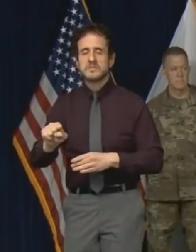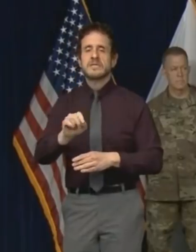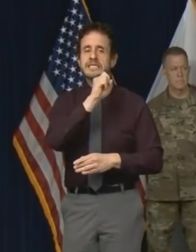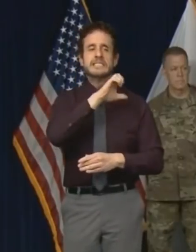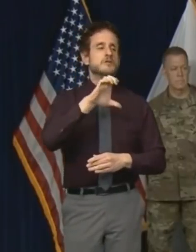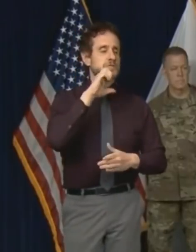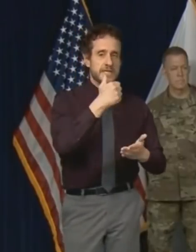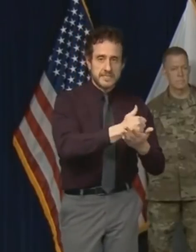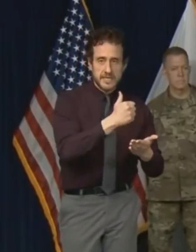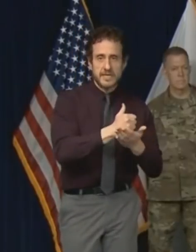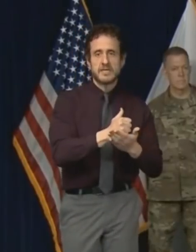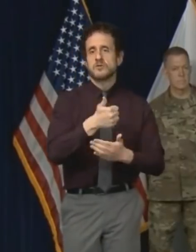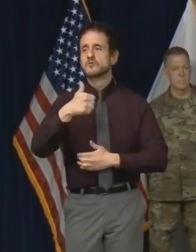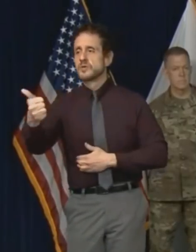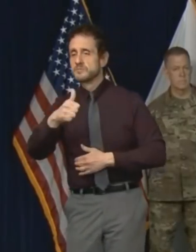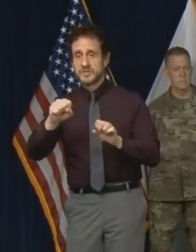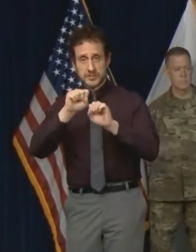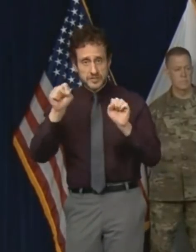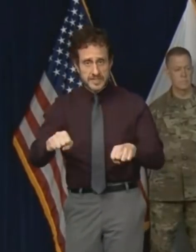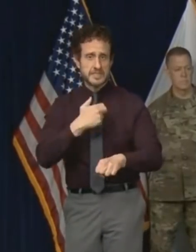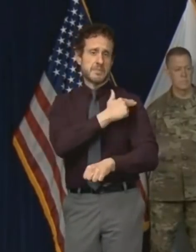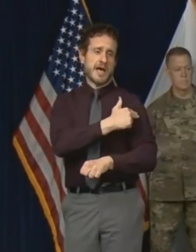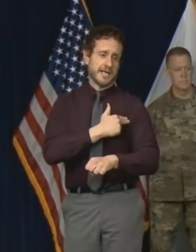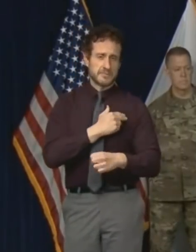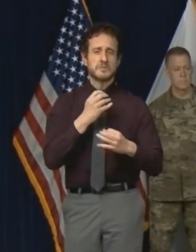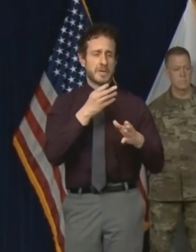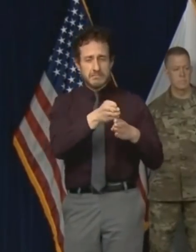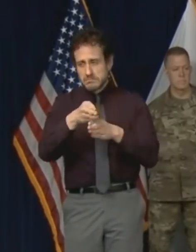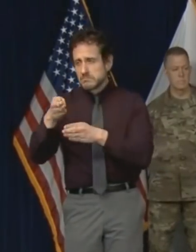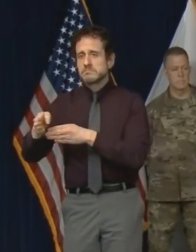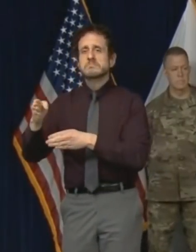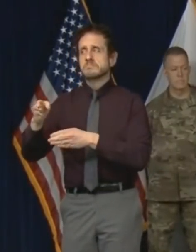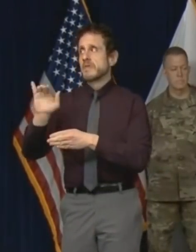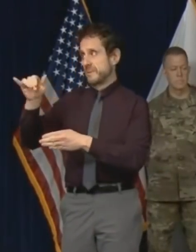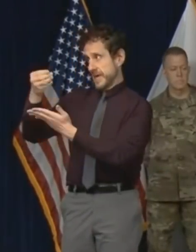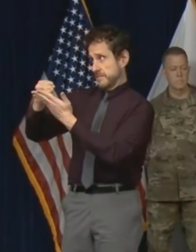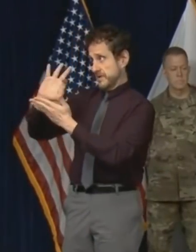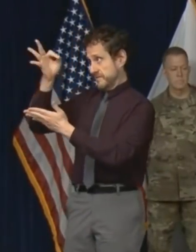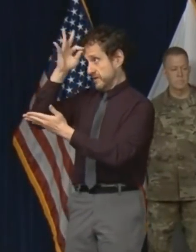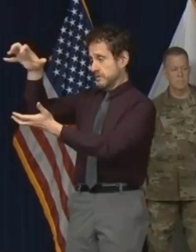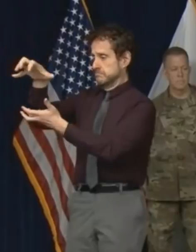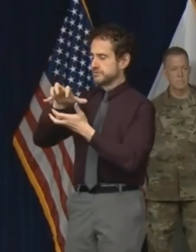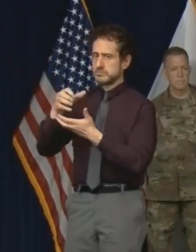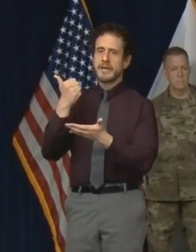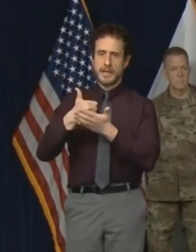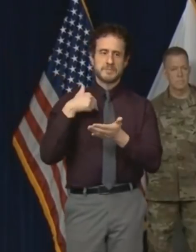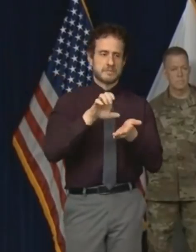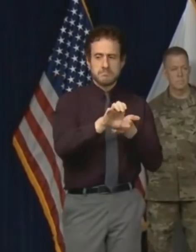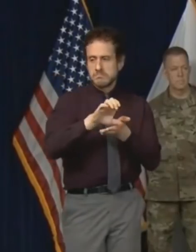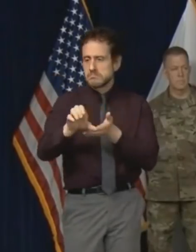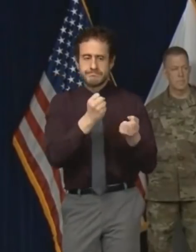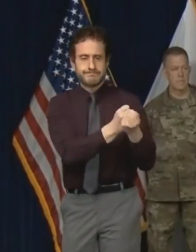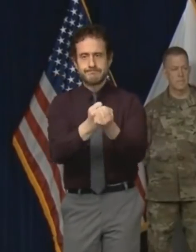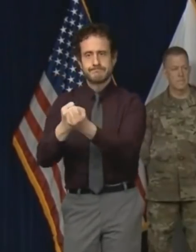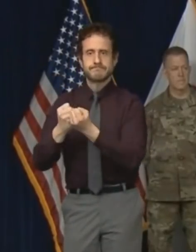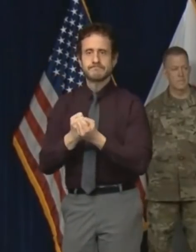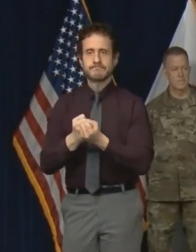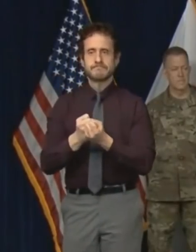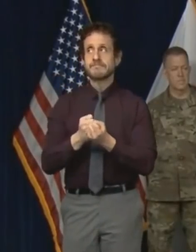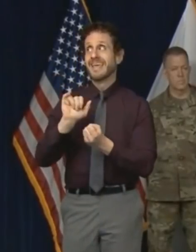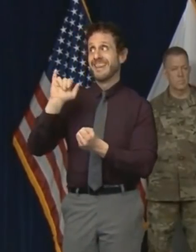systems hospitals and many other areas. This COVID response funding is very